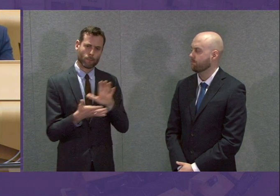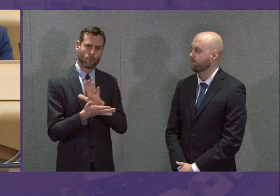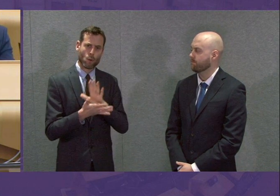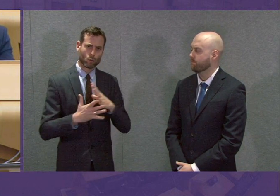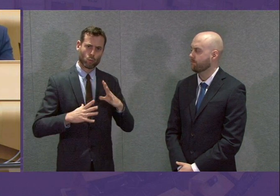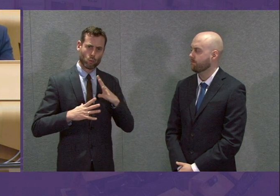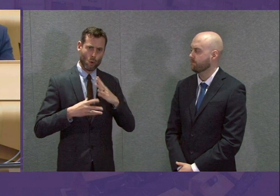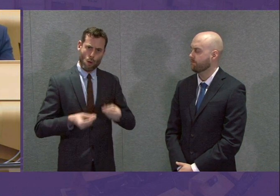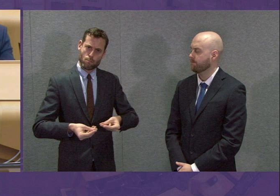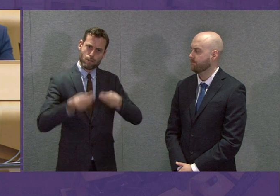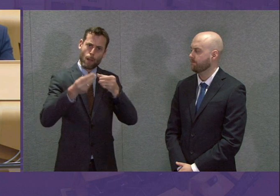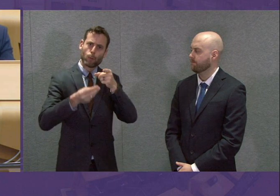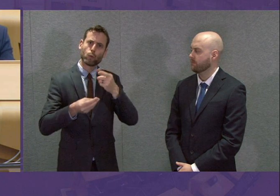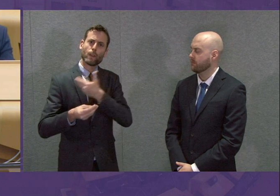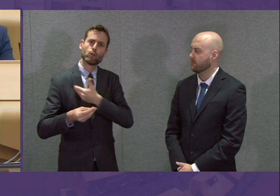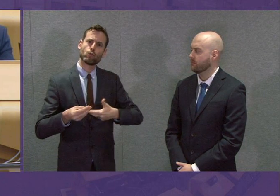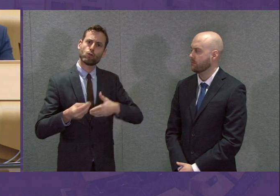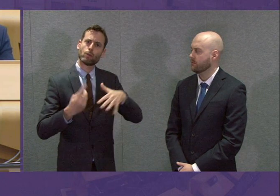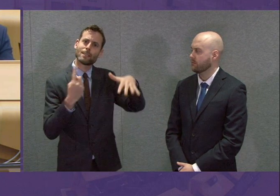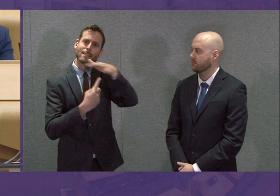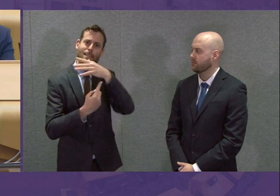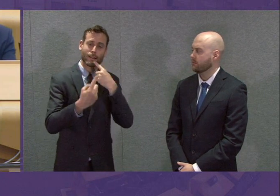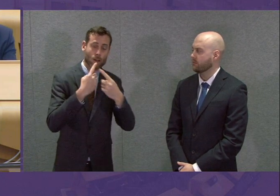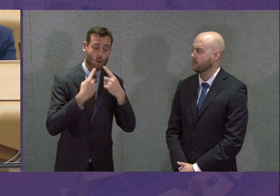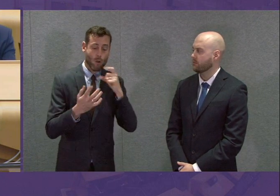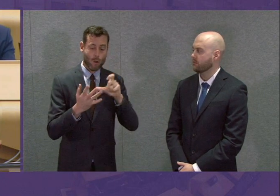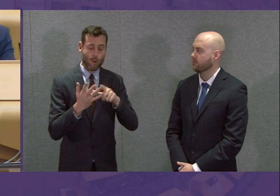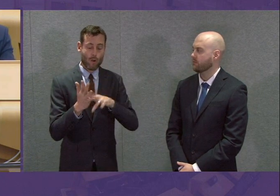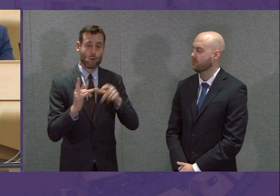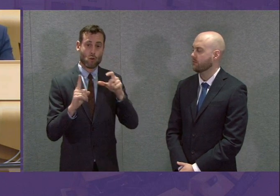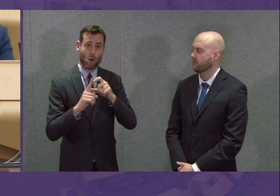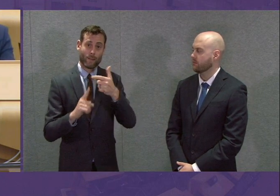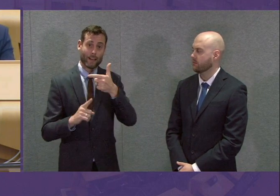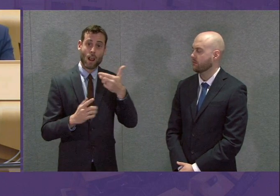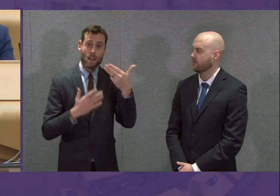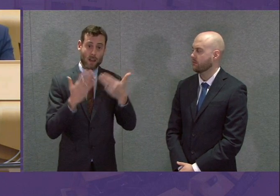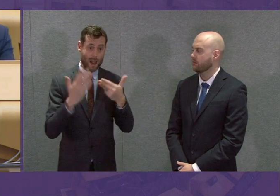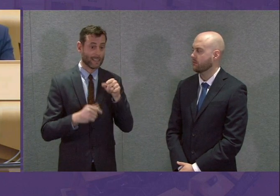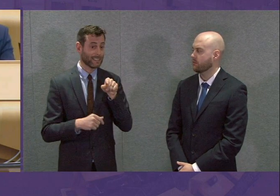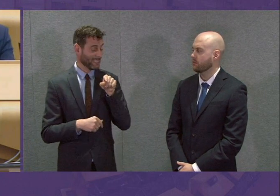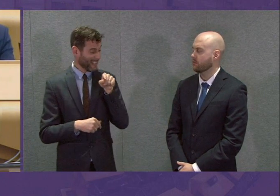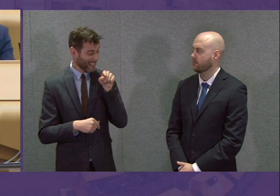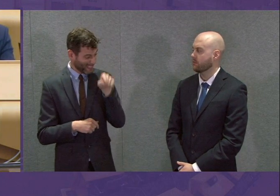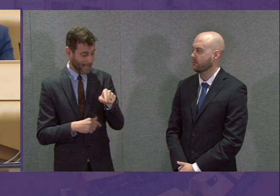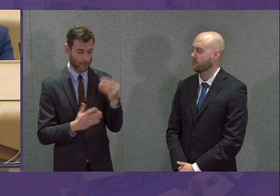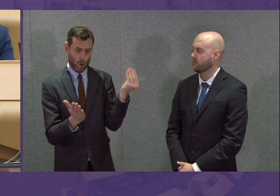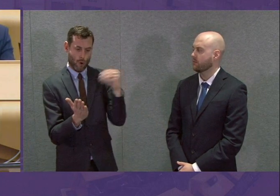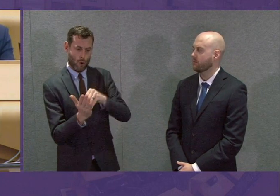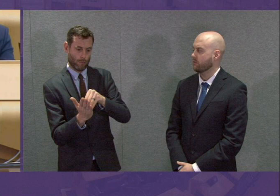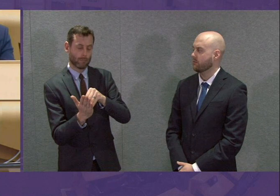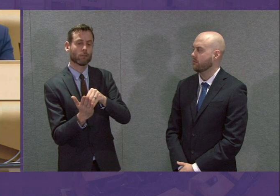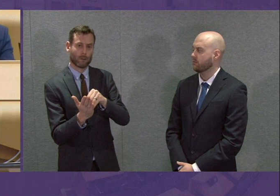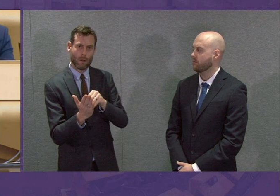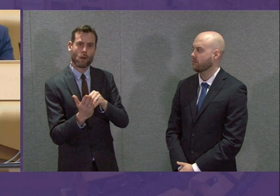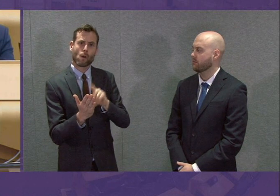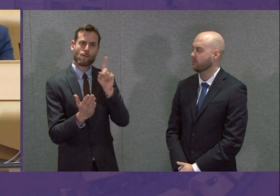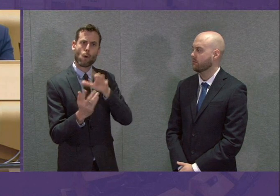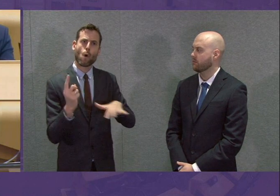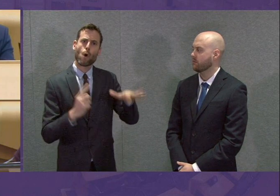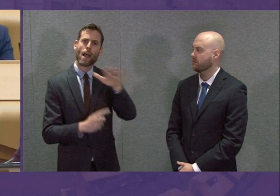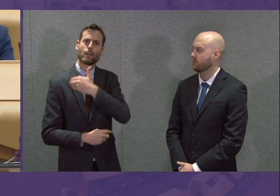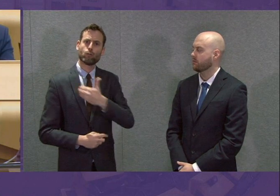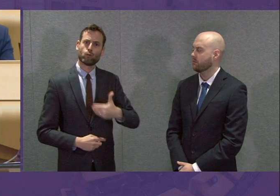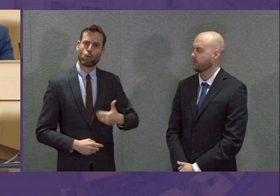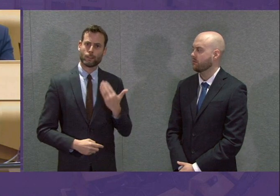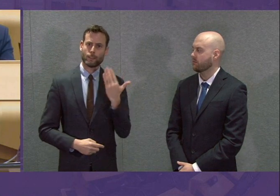made COVID-19 a notifiable disease quite some time ago, a few weeks ago now. That's important for insurance purposes. There's been also